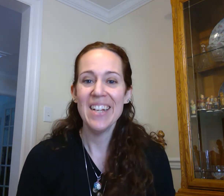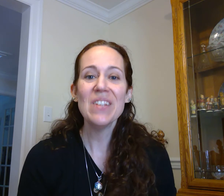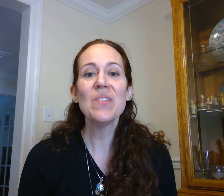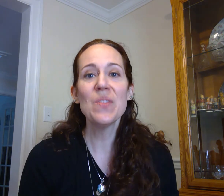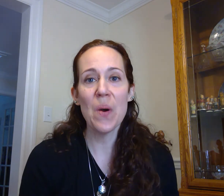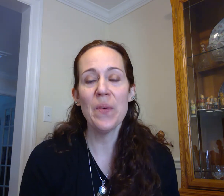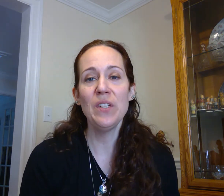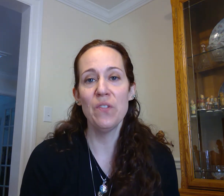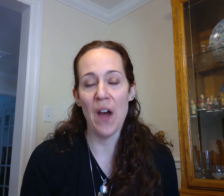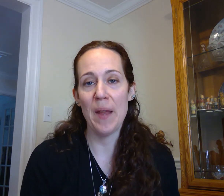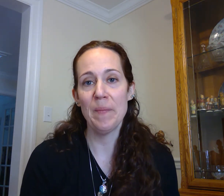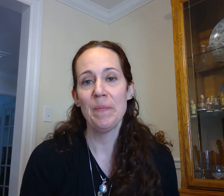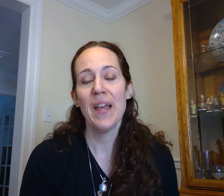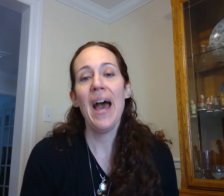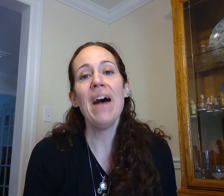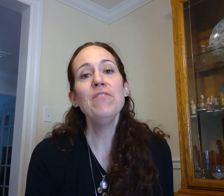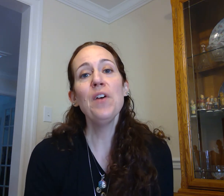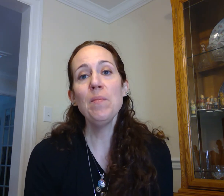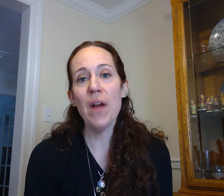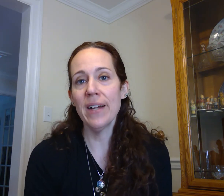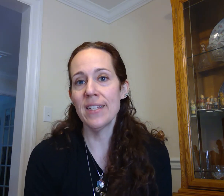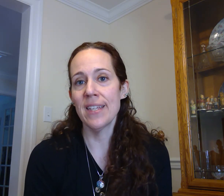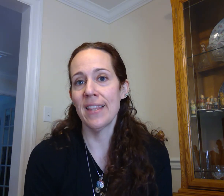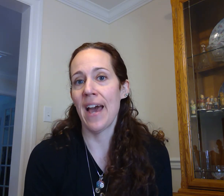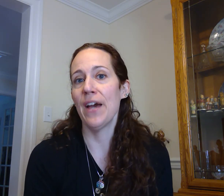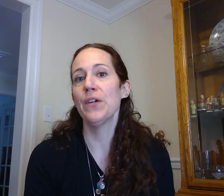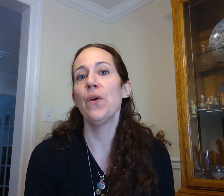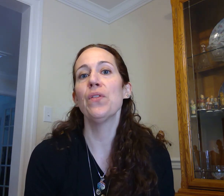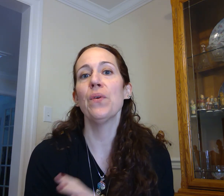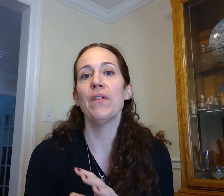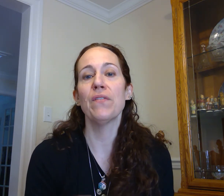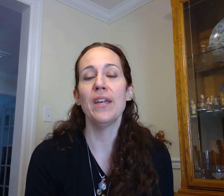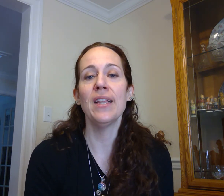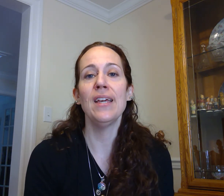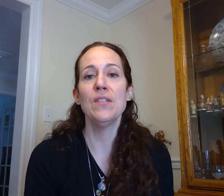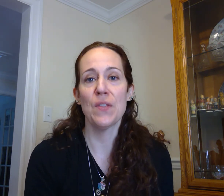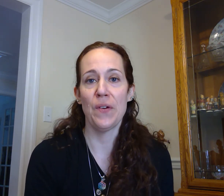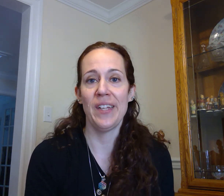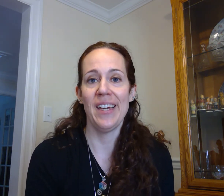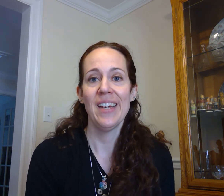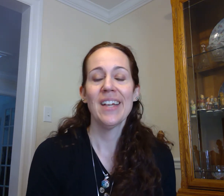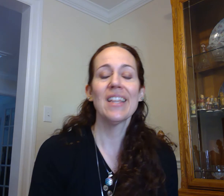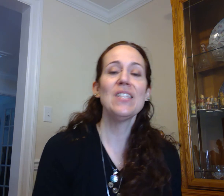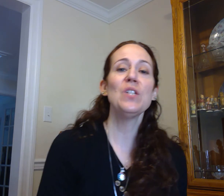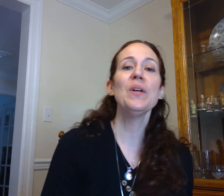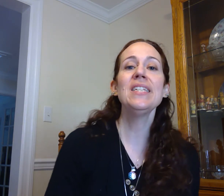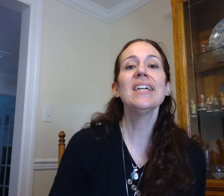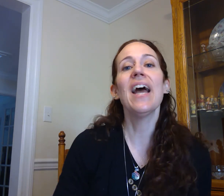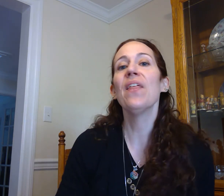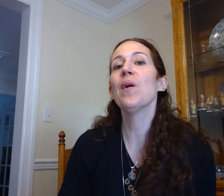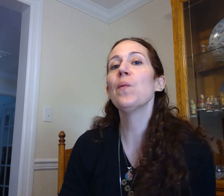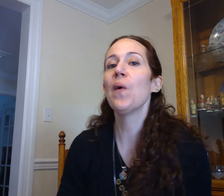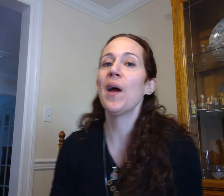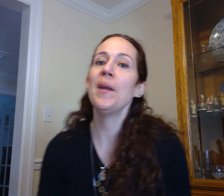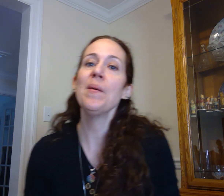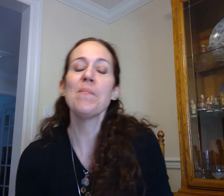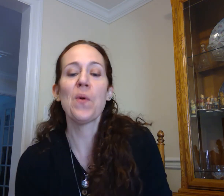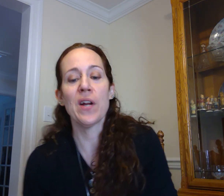so much fun have fun practicing that go through it really slowly let's do it together one more